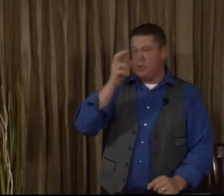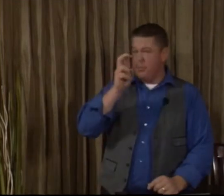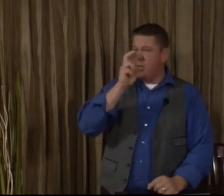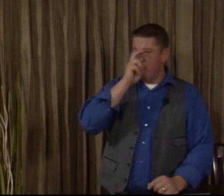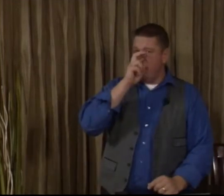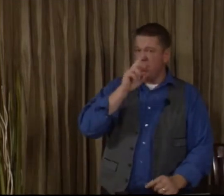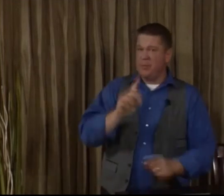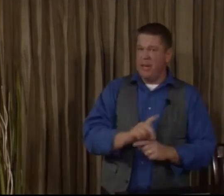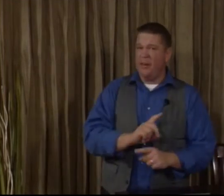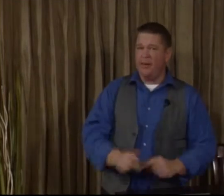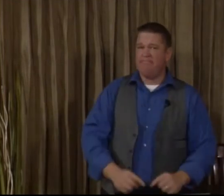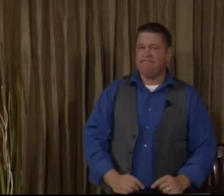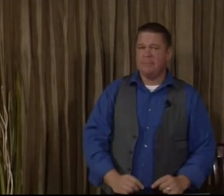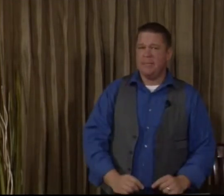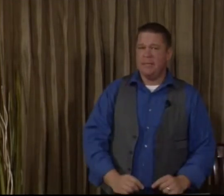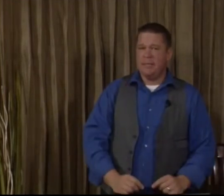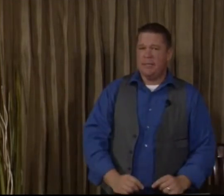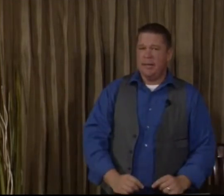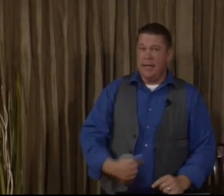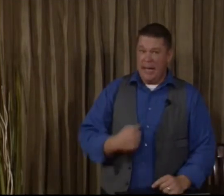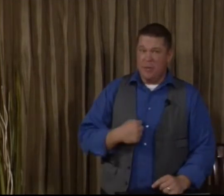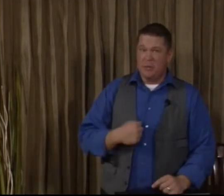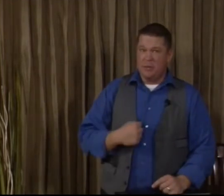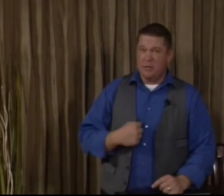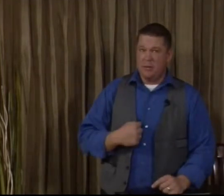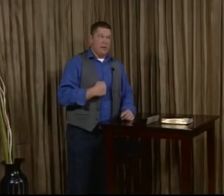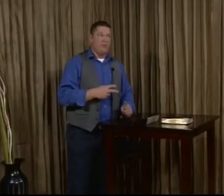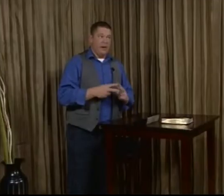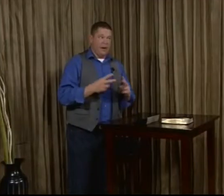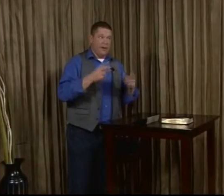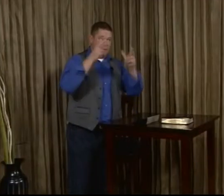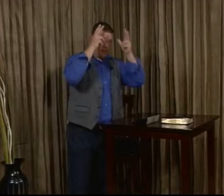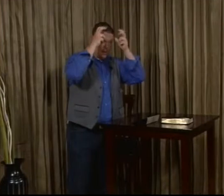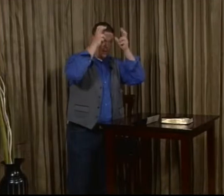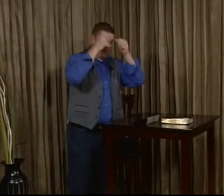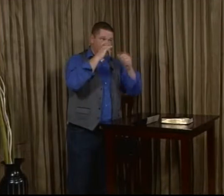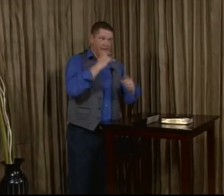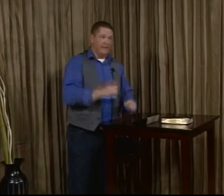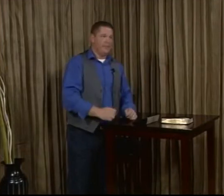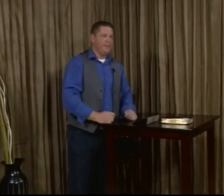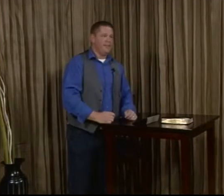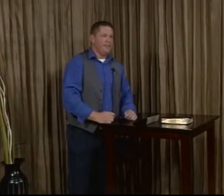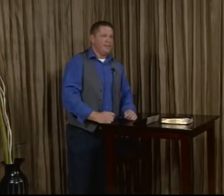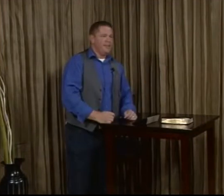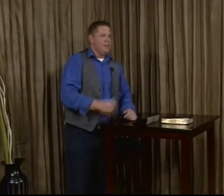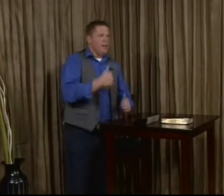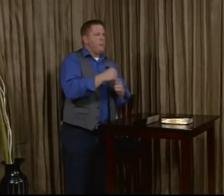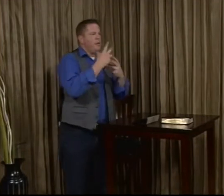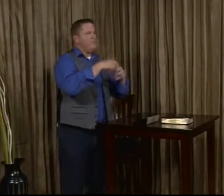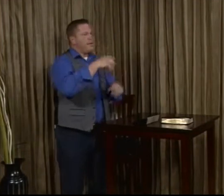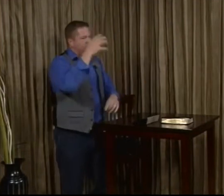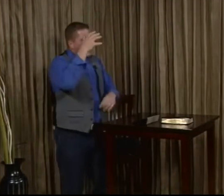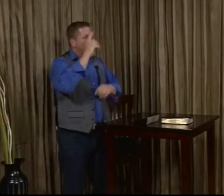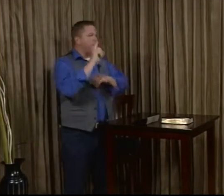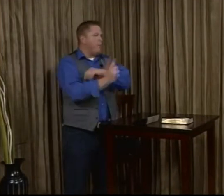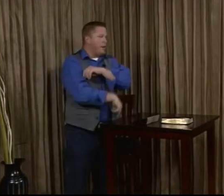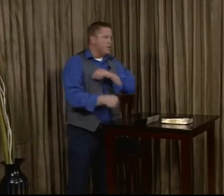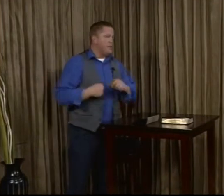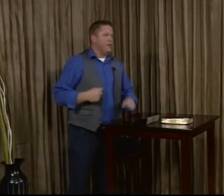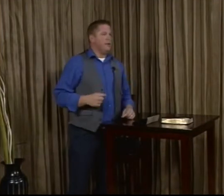was a pretty strict disciplinarian, and I was a very ornery kid. I remember many times my dad having to punish me and